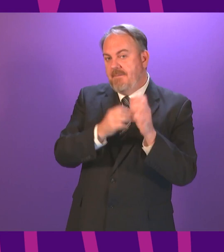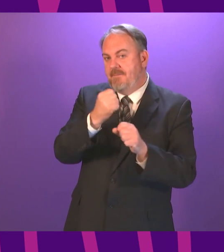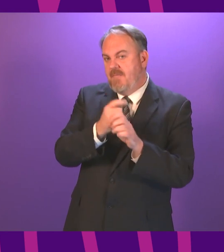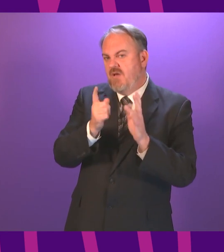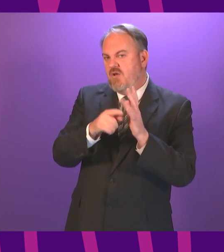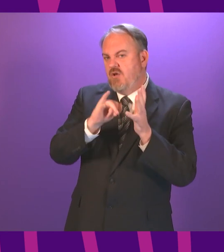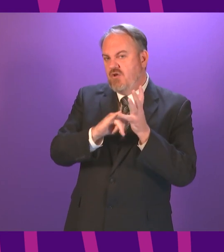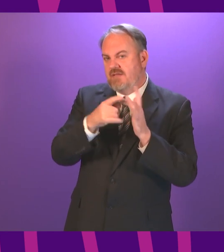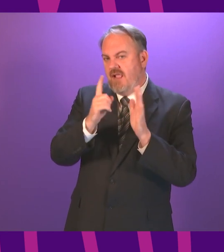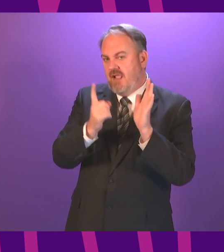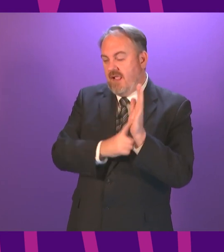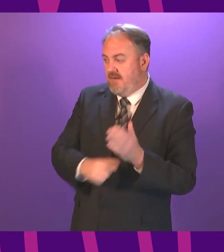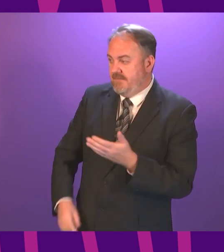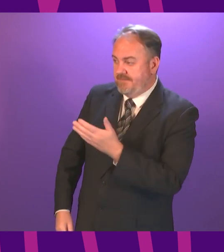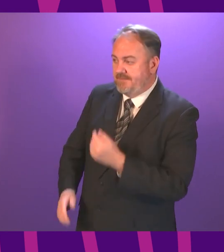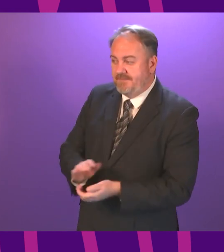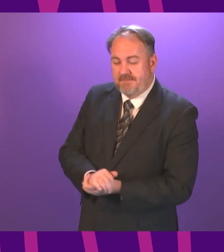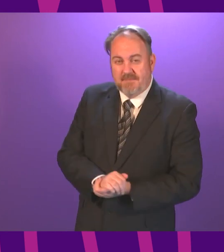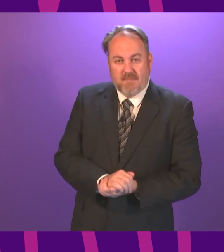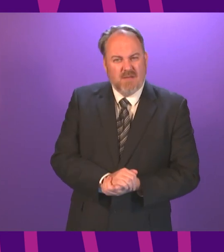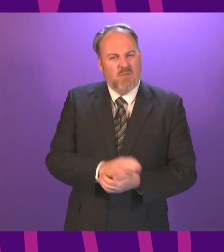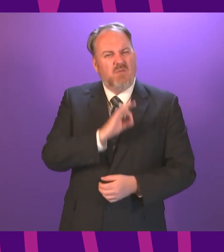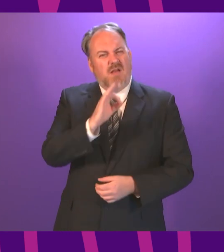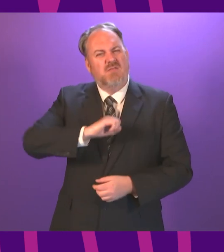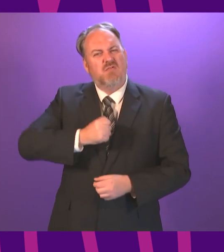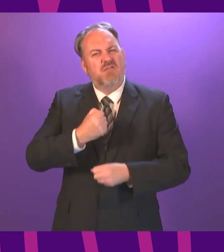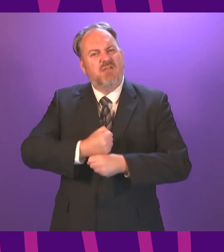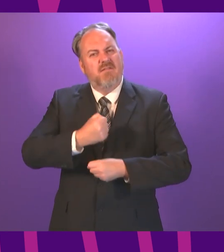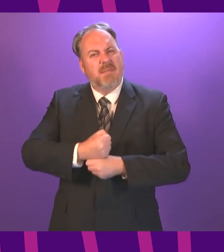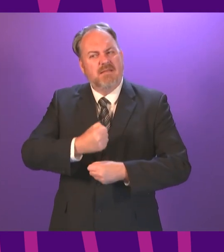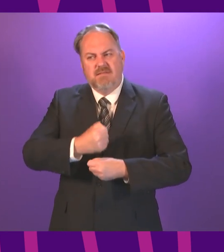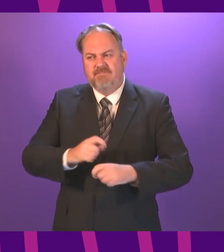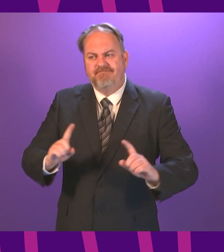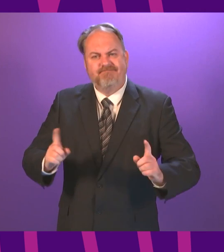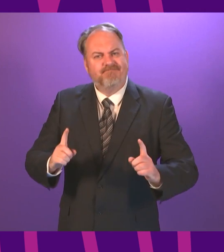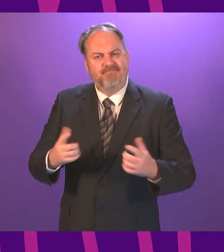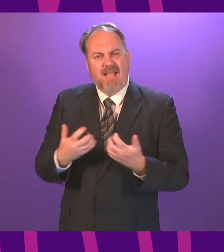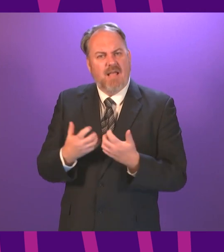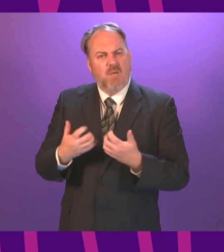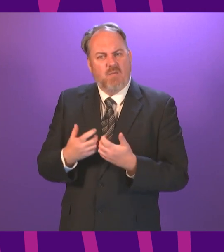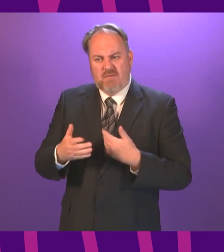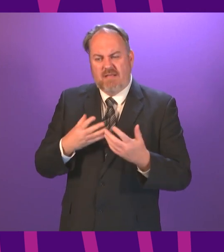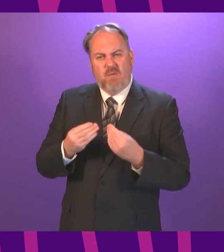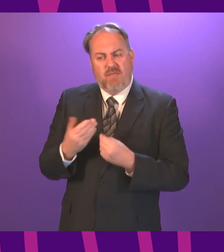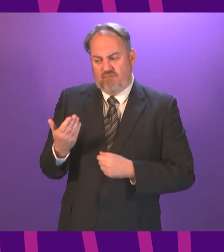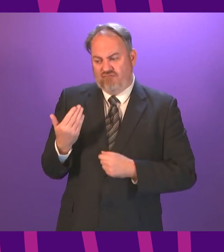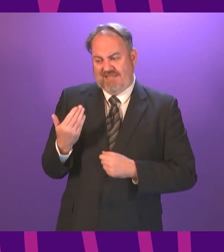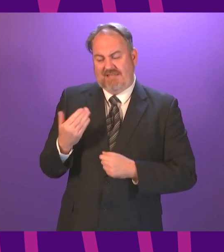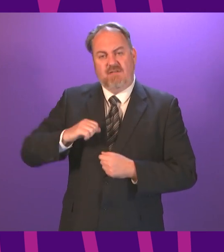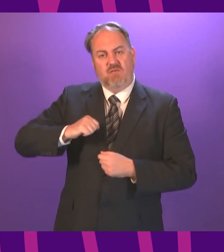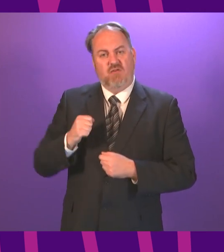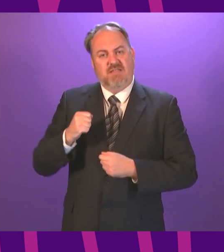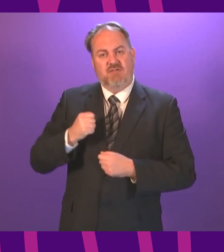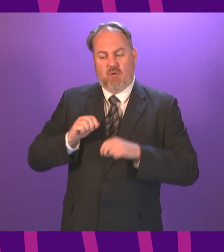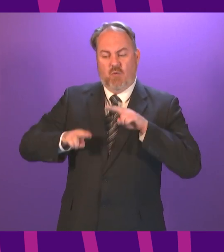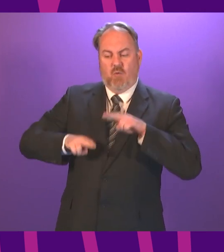Thank you, Presiding Officer. To ask the Scottish Government what its response is to the recent Audit Scotland report, which